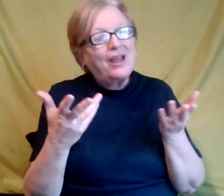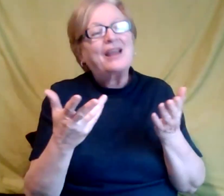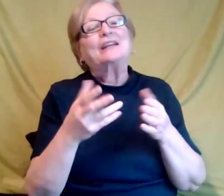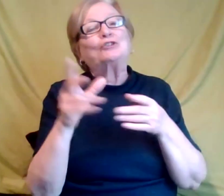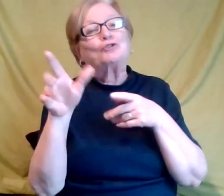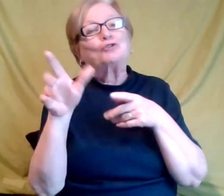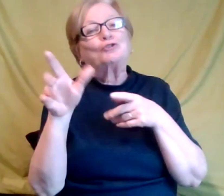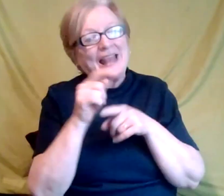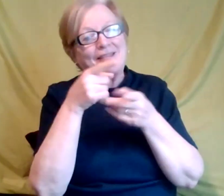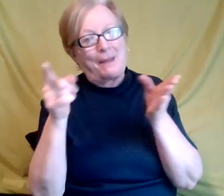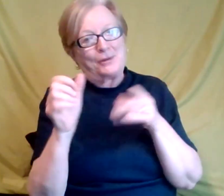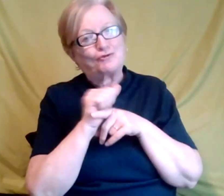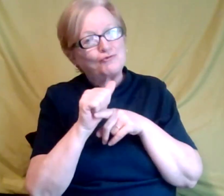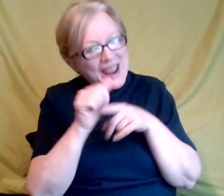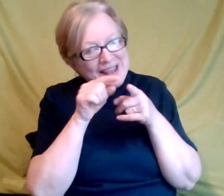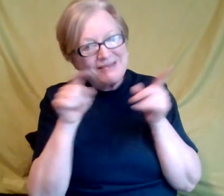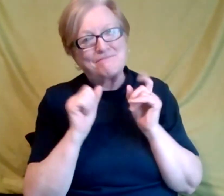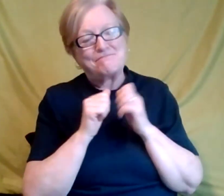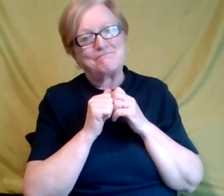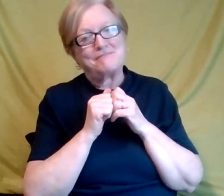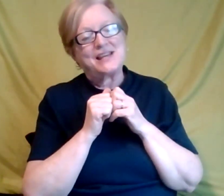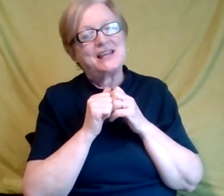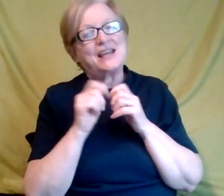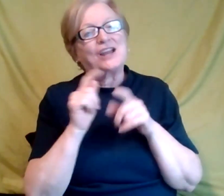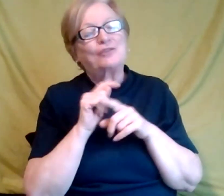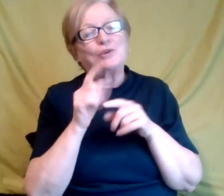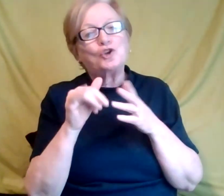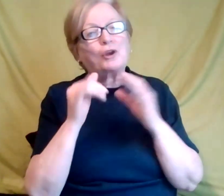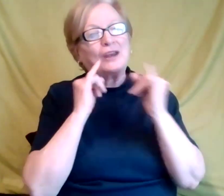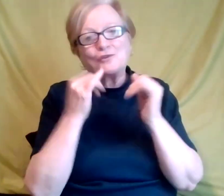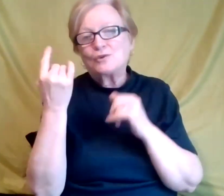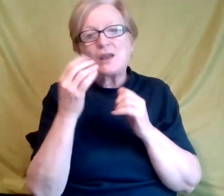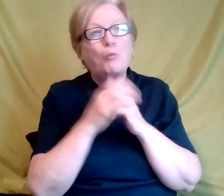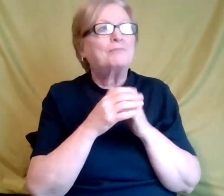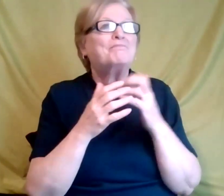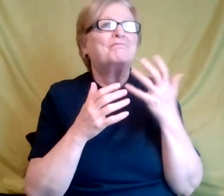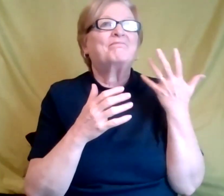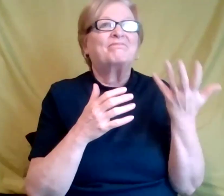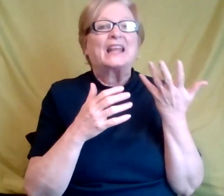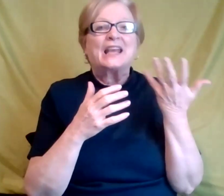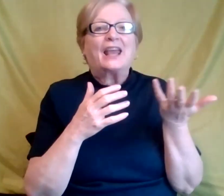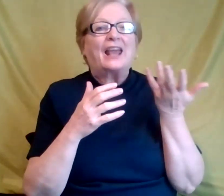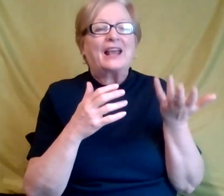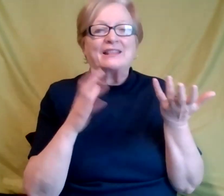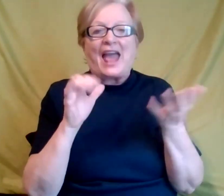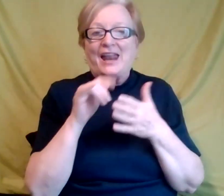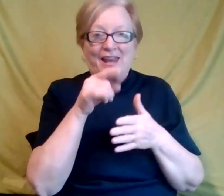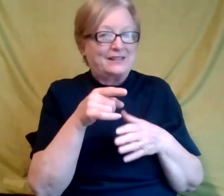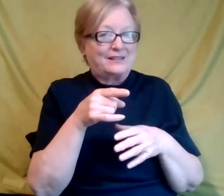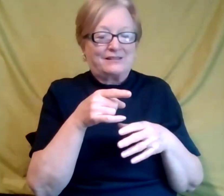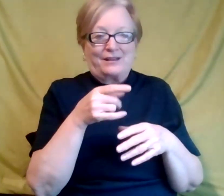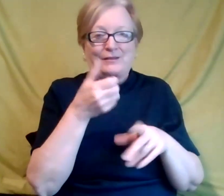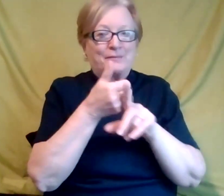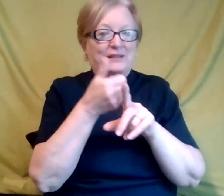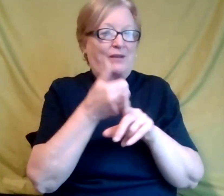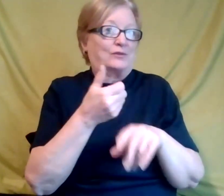what, when you're working, when you're interviewing someone, um, that is neurodivergent, you